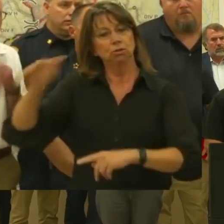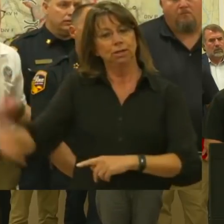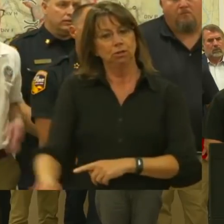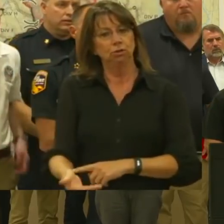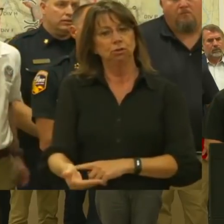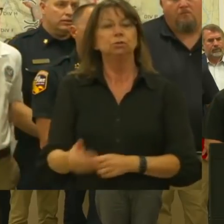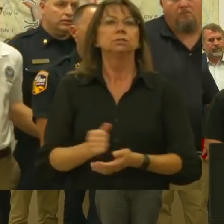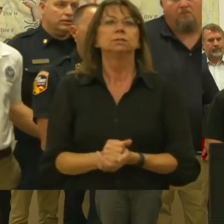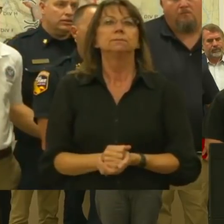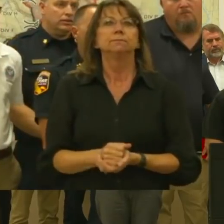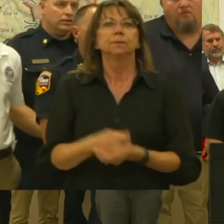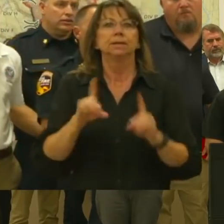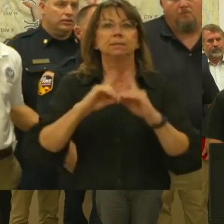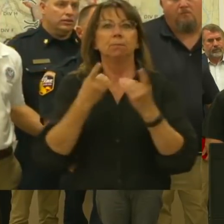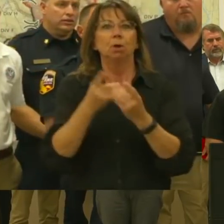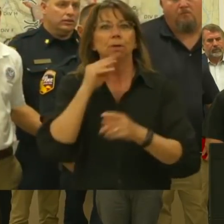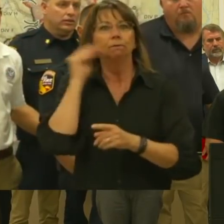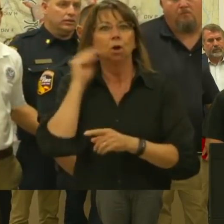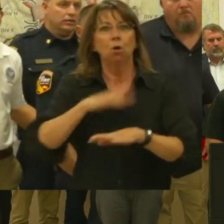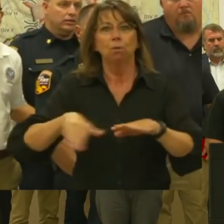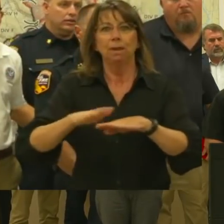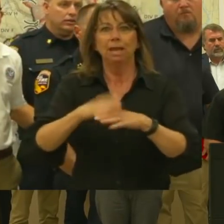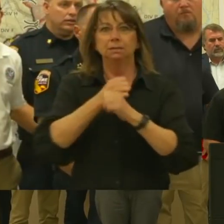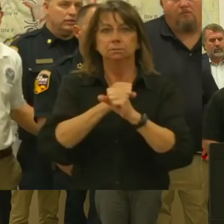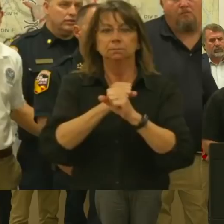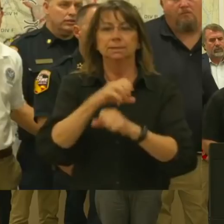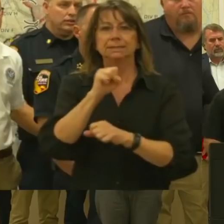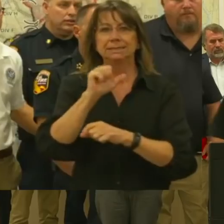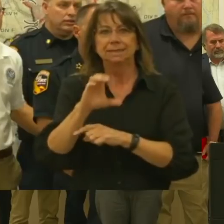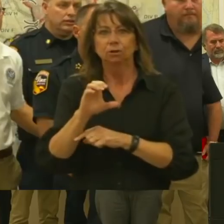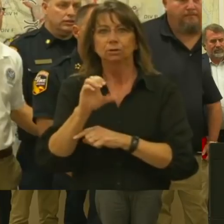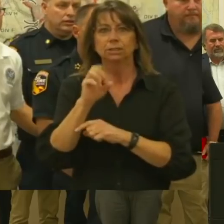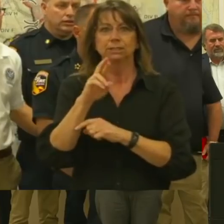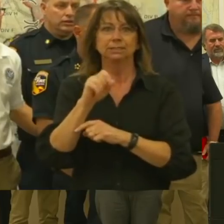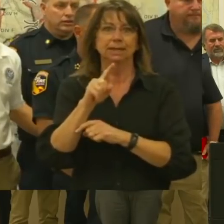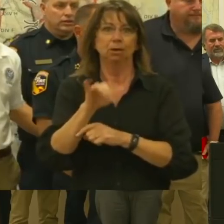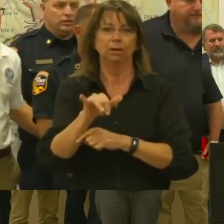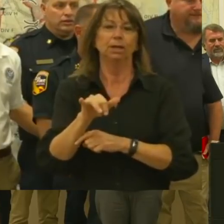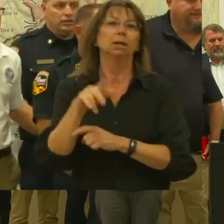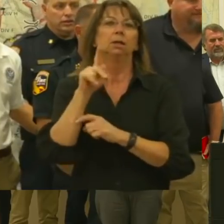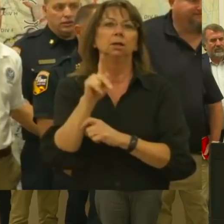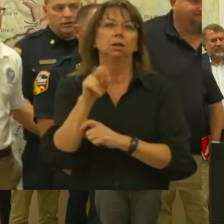the Department of Homeland Security Secretary Kirstjen Nielsen. Secretary.